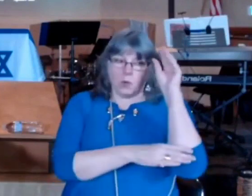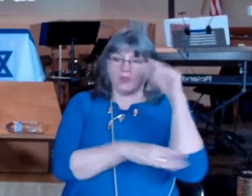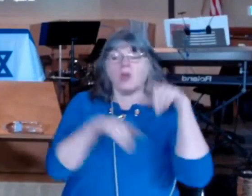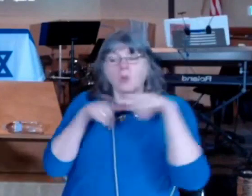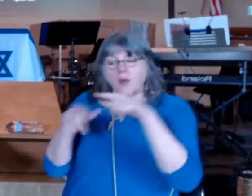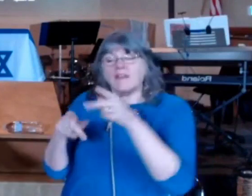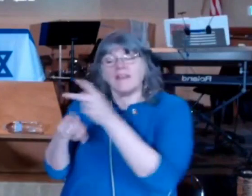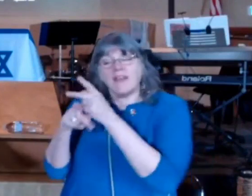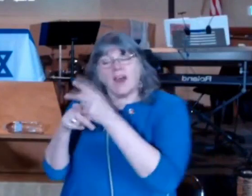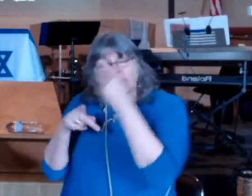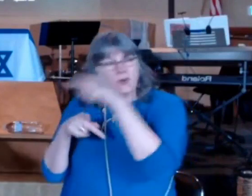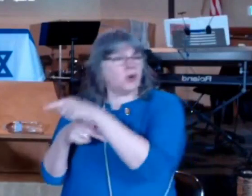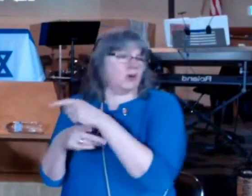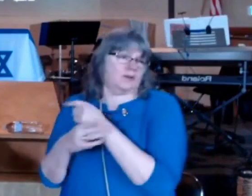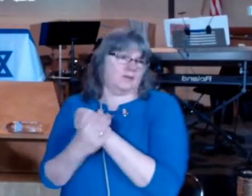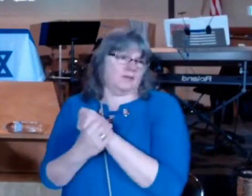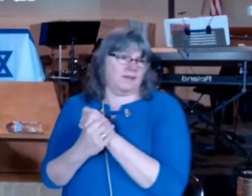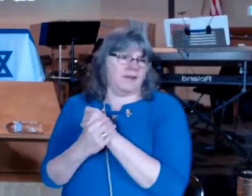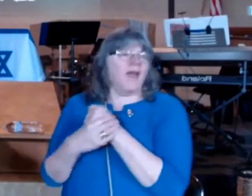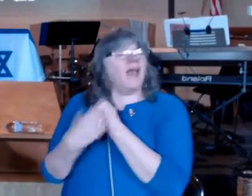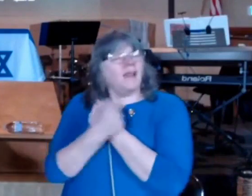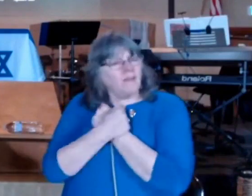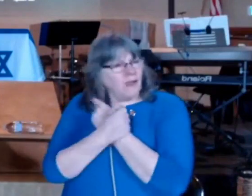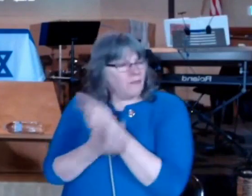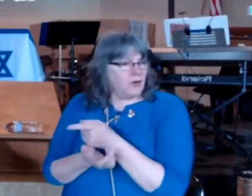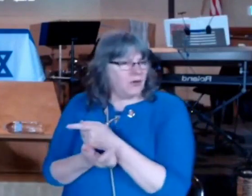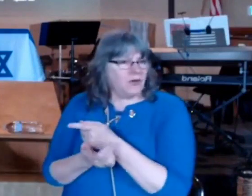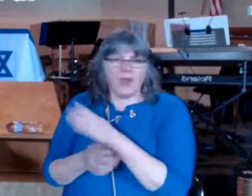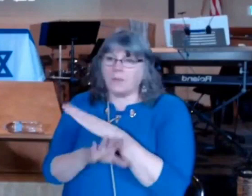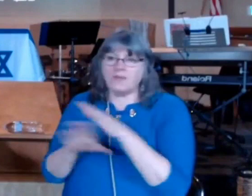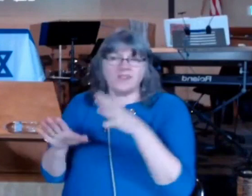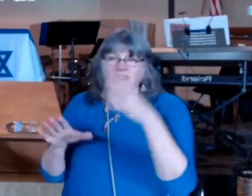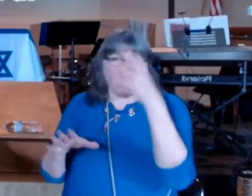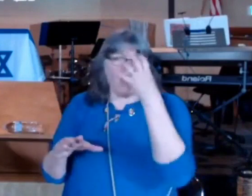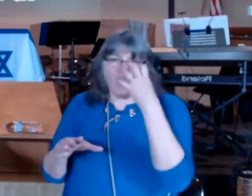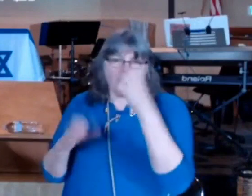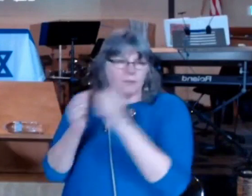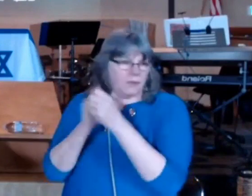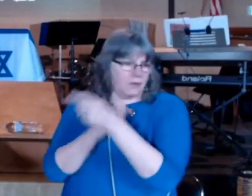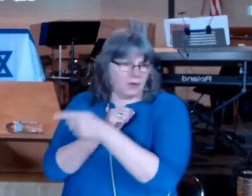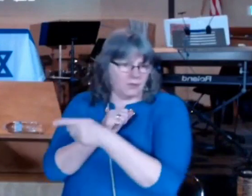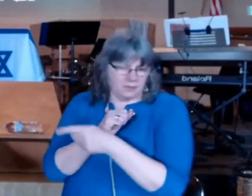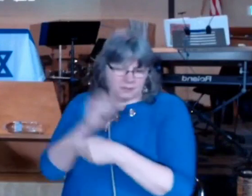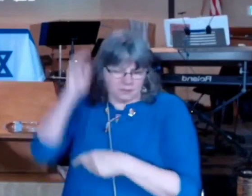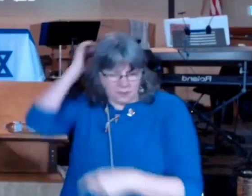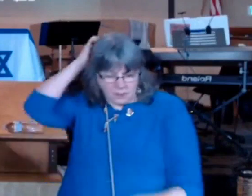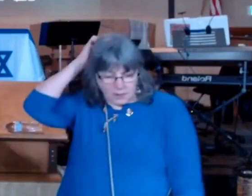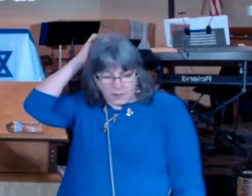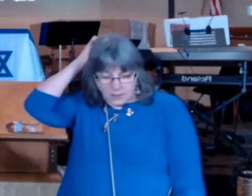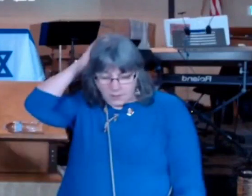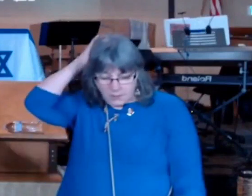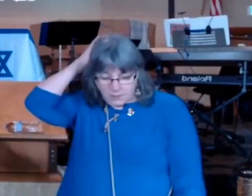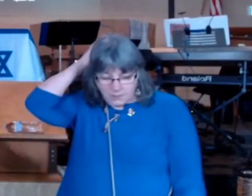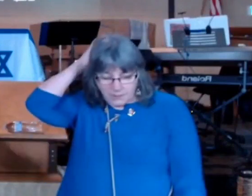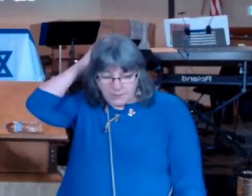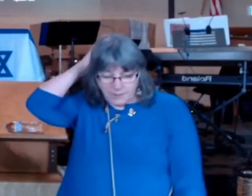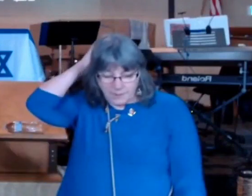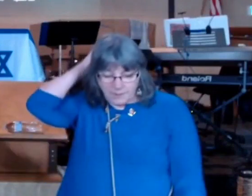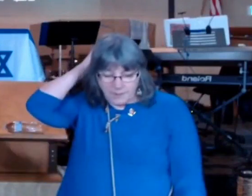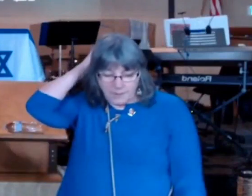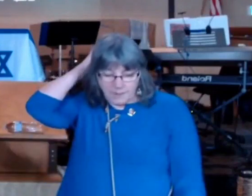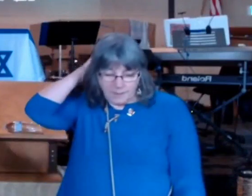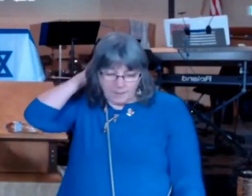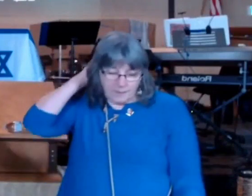it is written he he personally had a beautiful prayer for her he pleaded Moshe